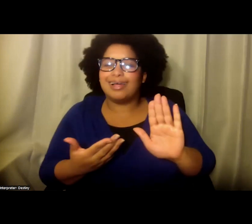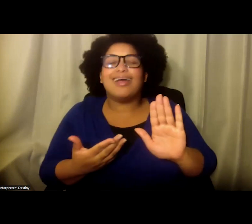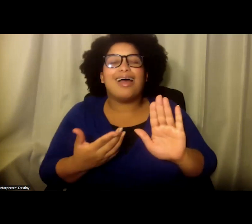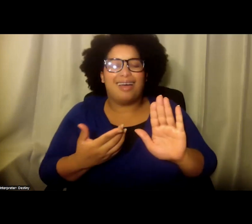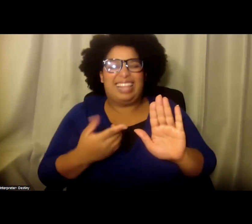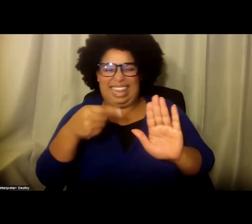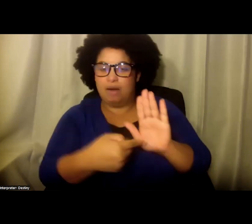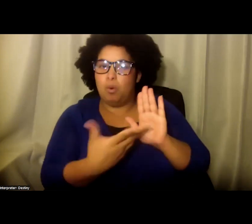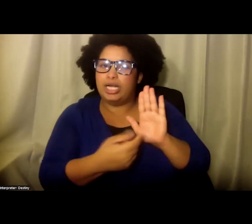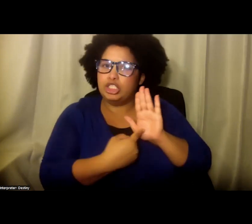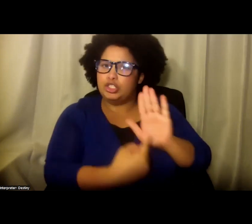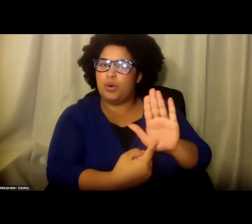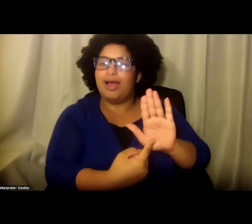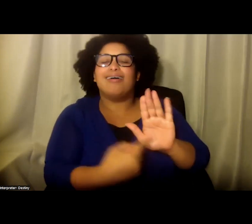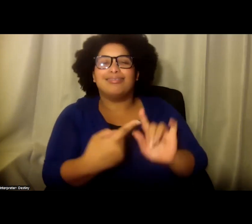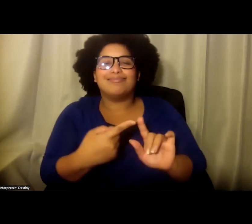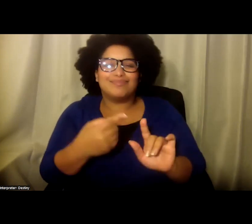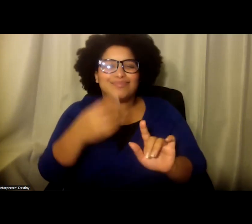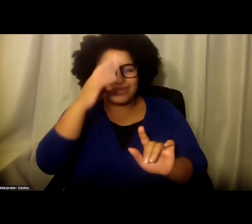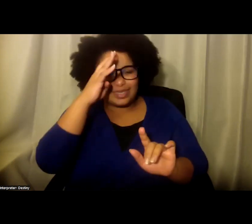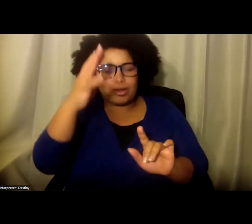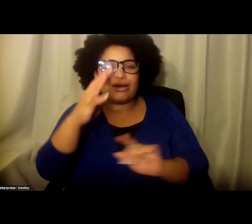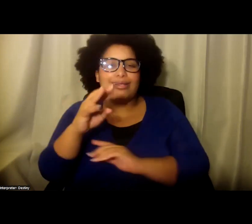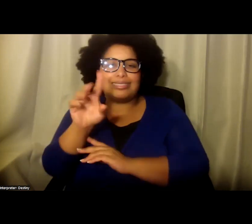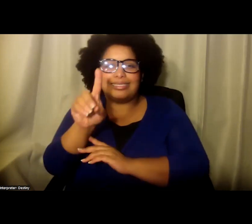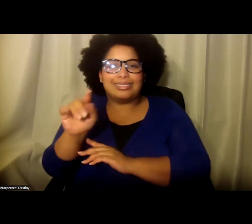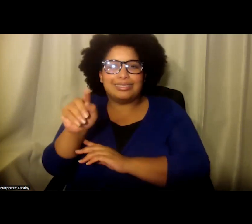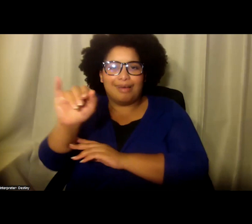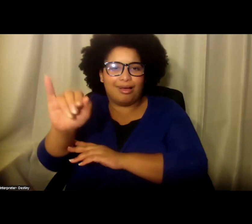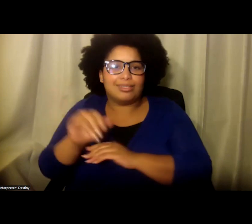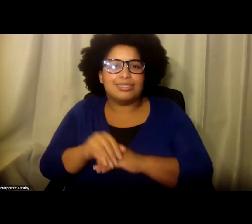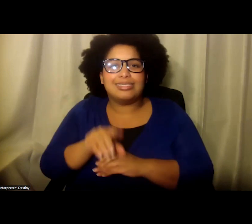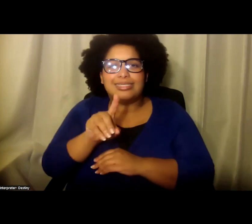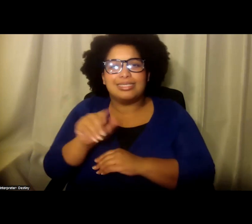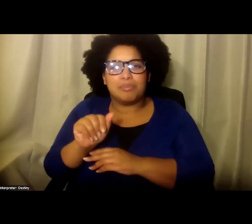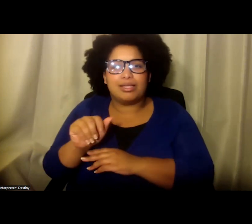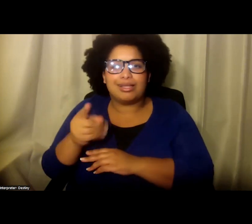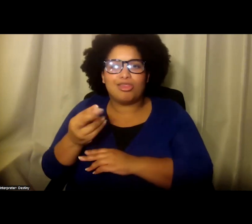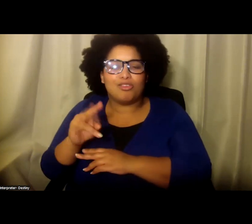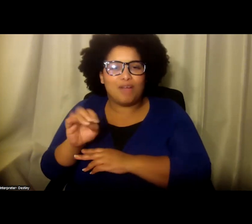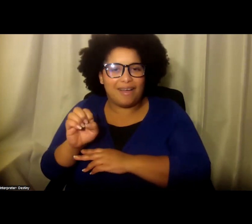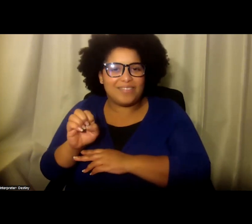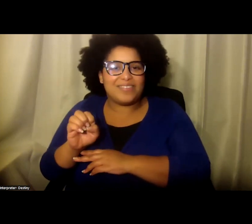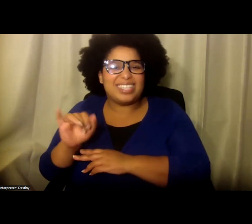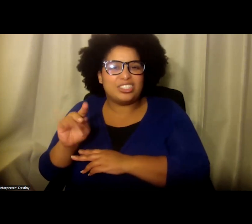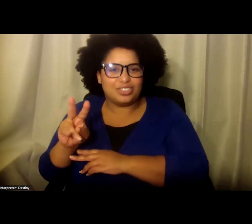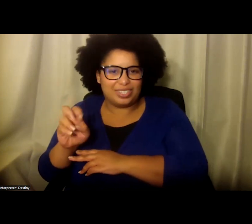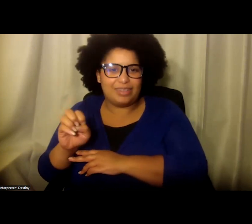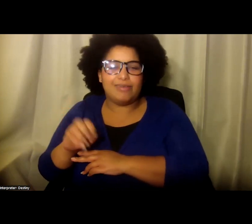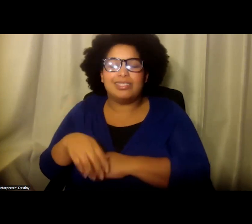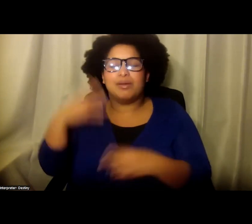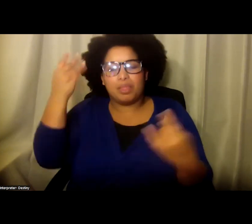up. I, you know, certainly, the leaders of Disability Thrive are the ones that had identified and branded the name and